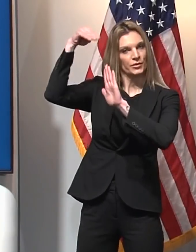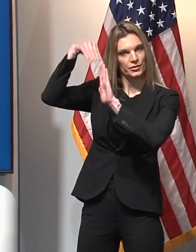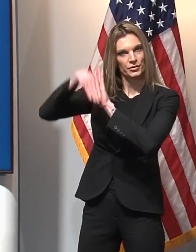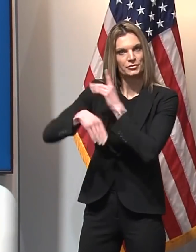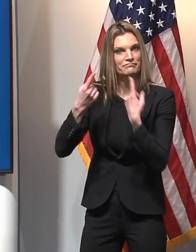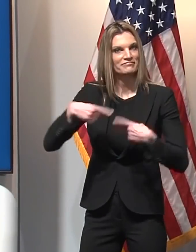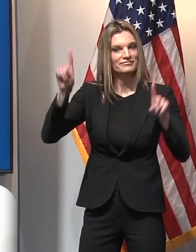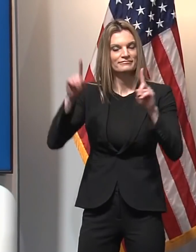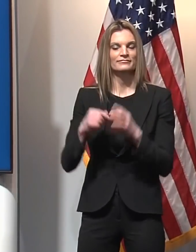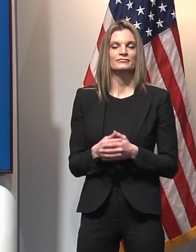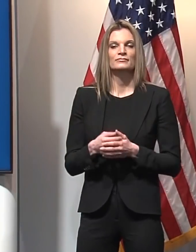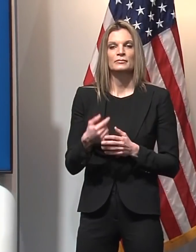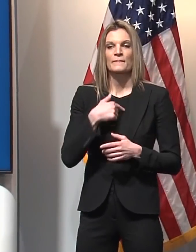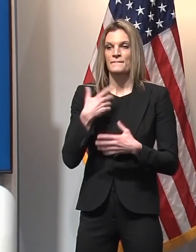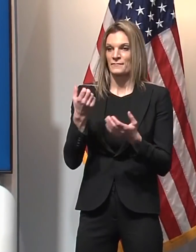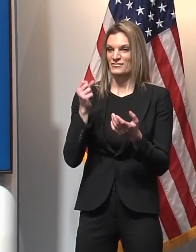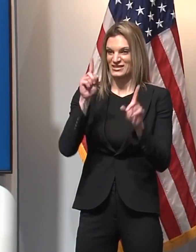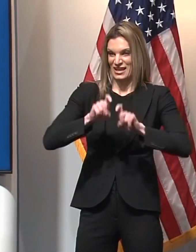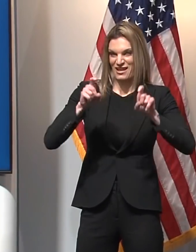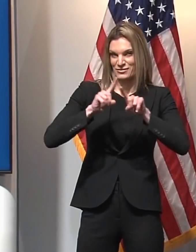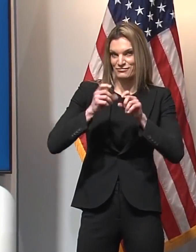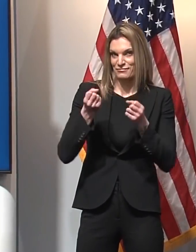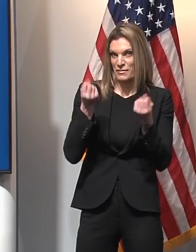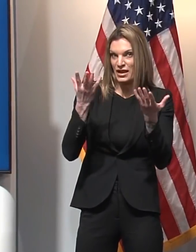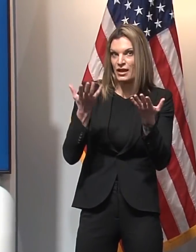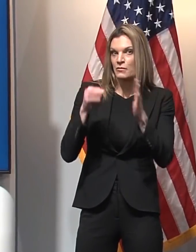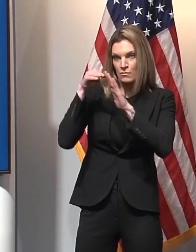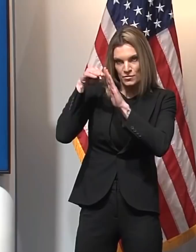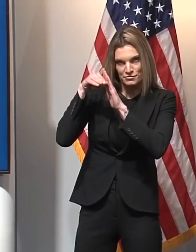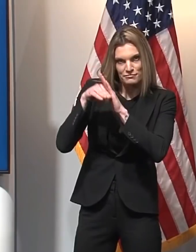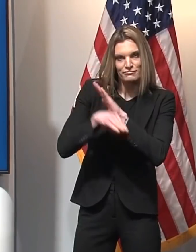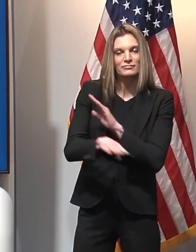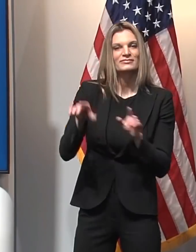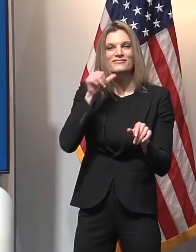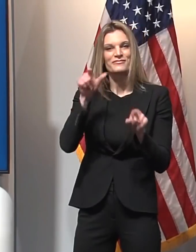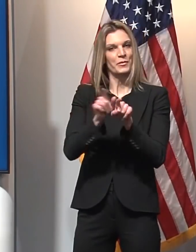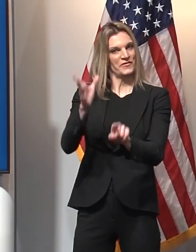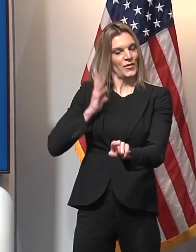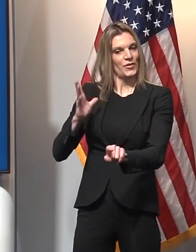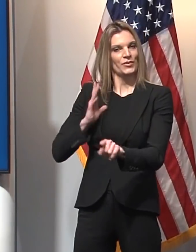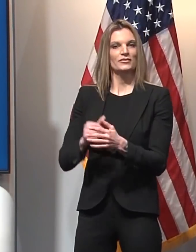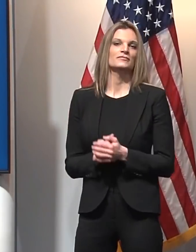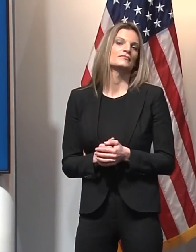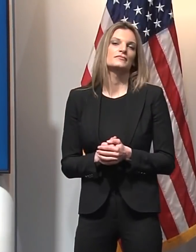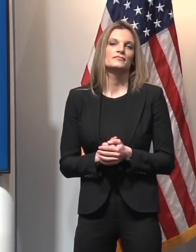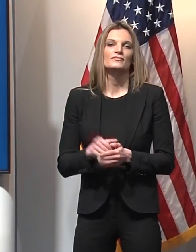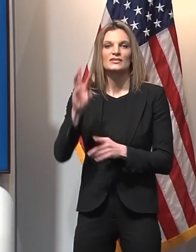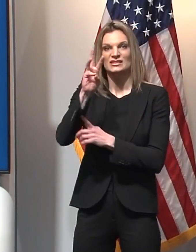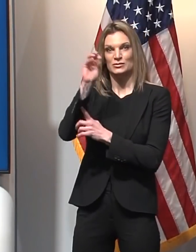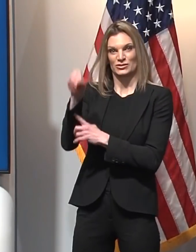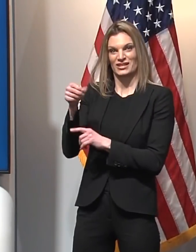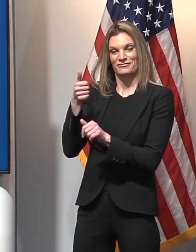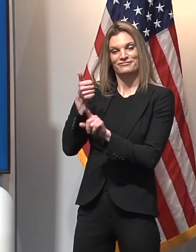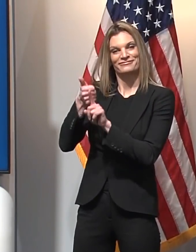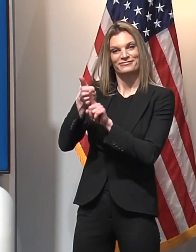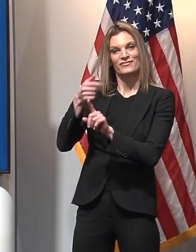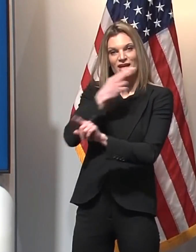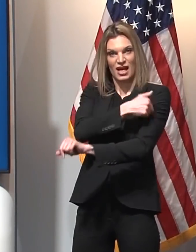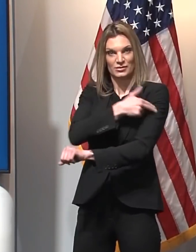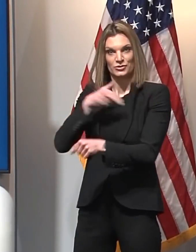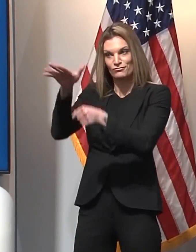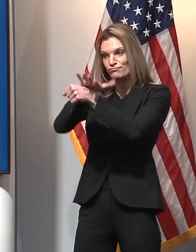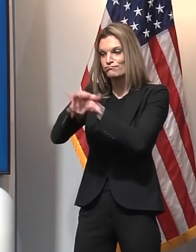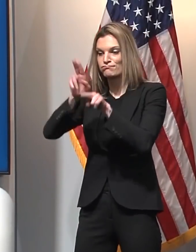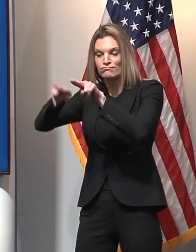tests in the state are coming back positive, and that continues to decline. Only 6% of hospital beds are being